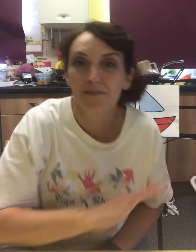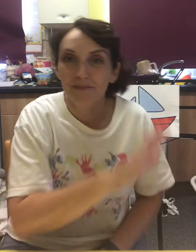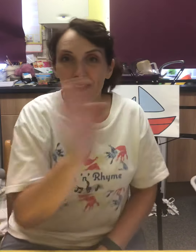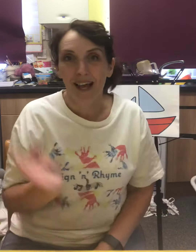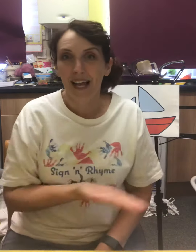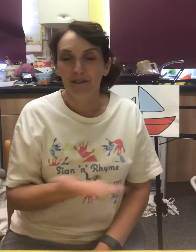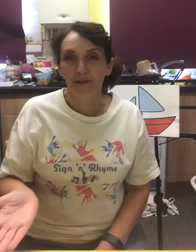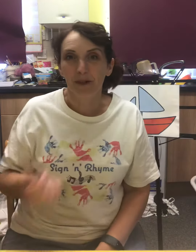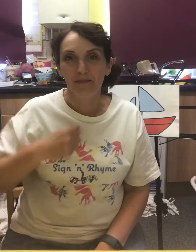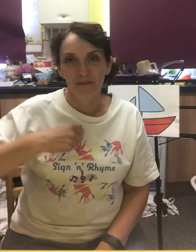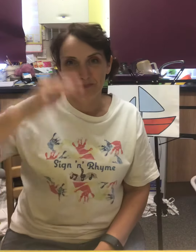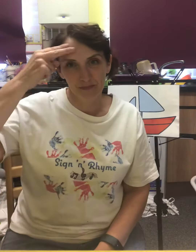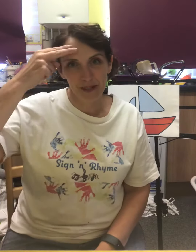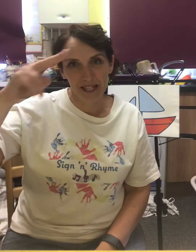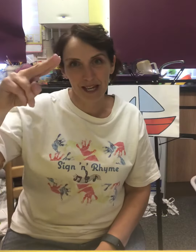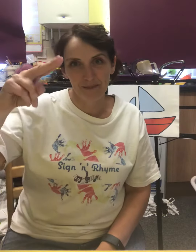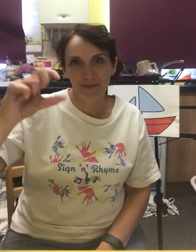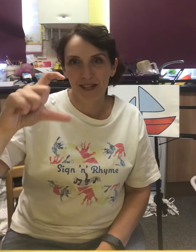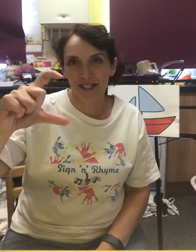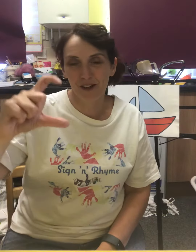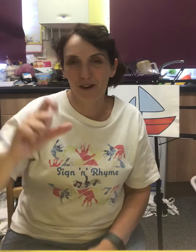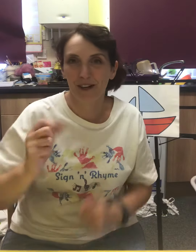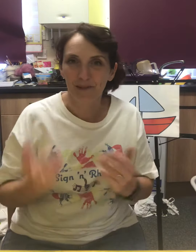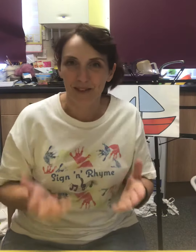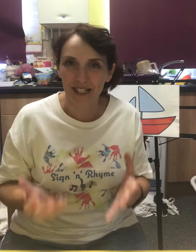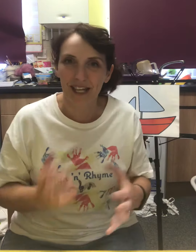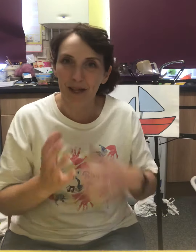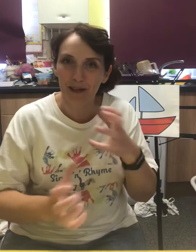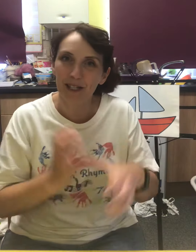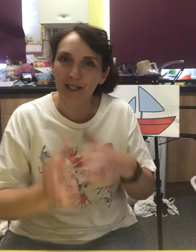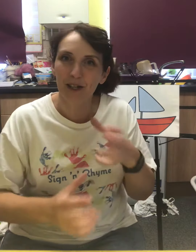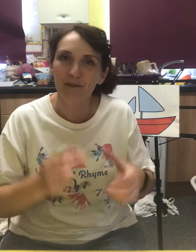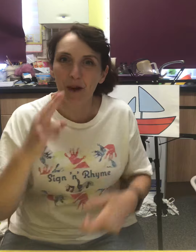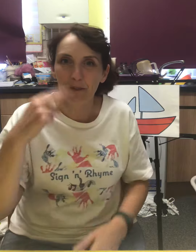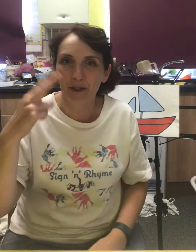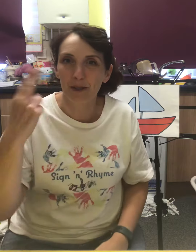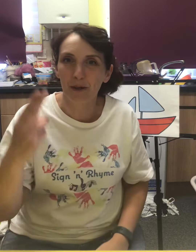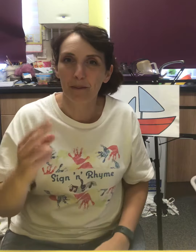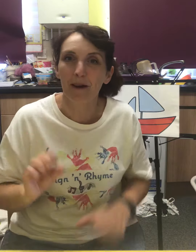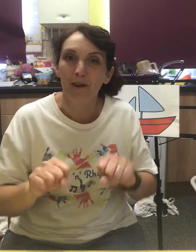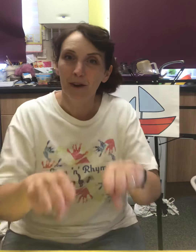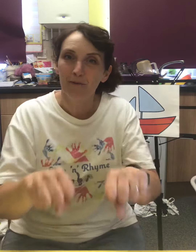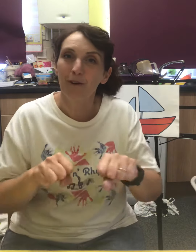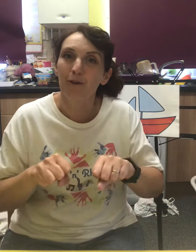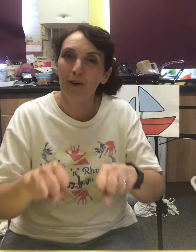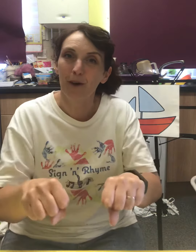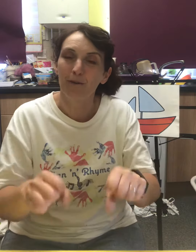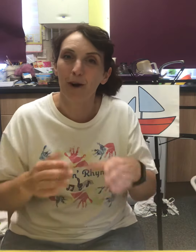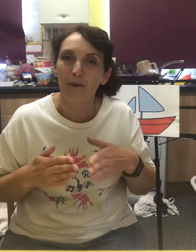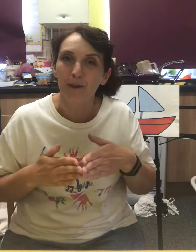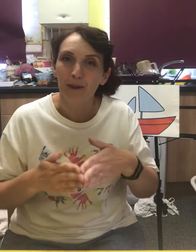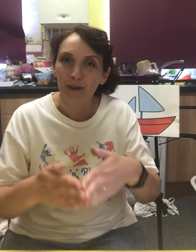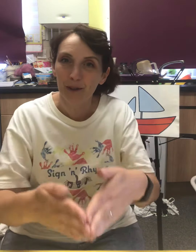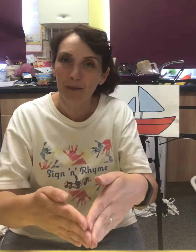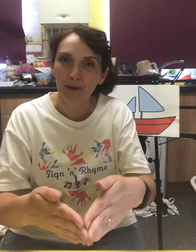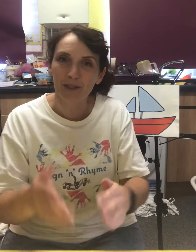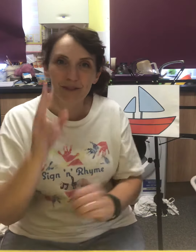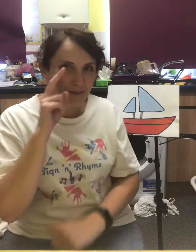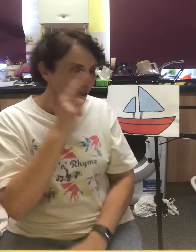Hello everyone, my name is Cara. Today we're going to sign and rhyme the song about Row Row Row, your boat. Look,